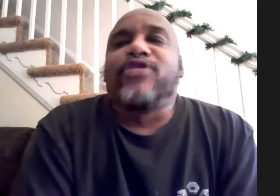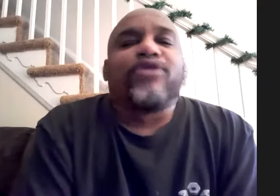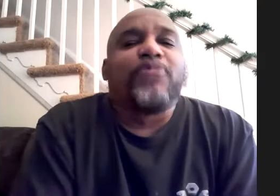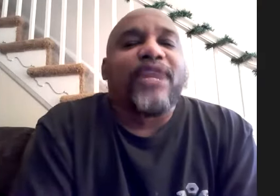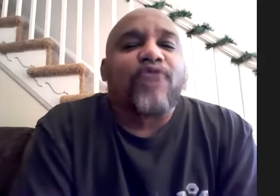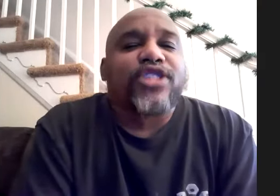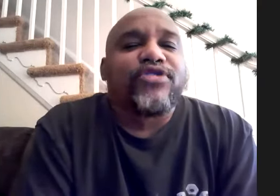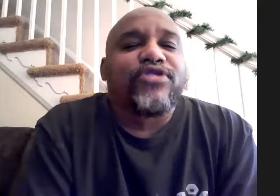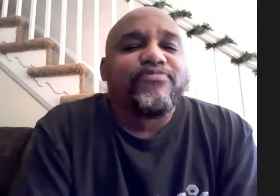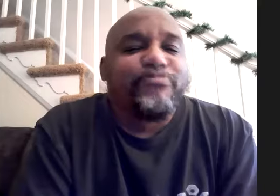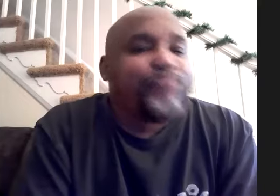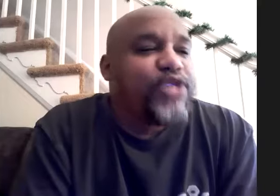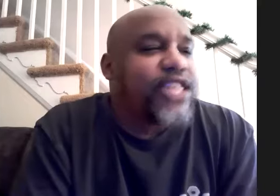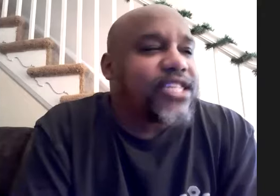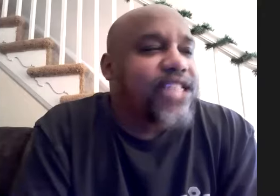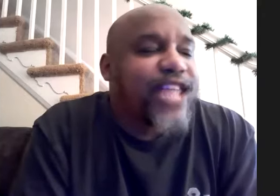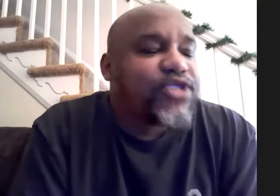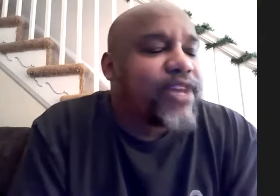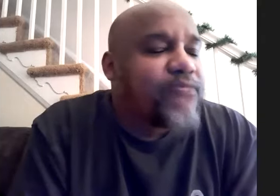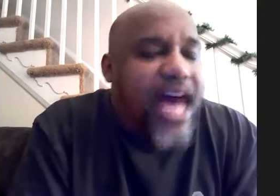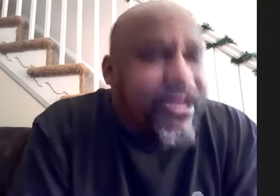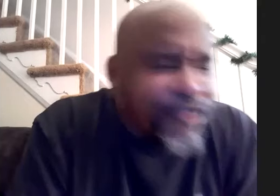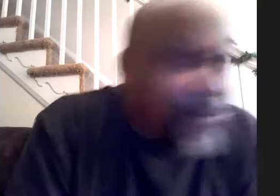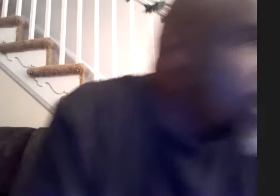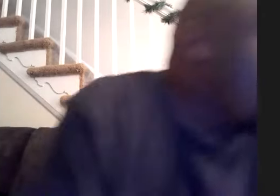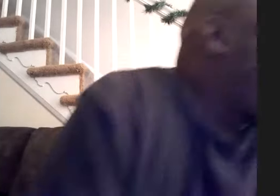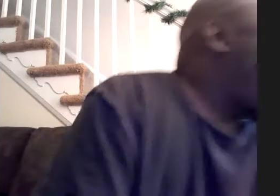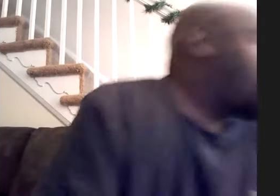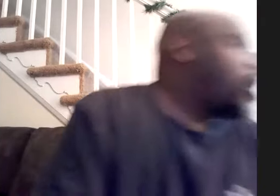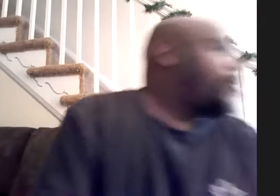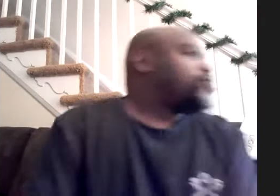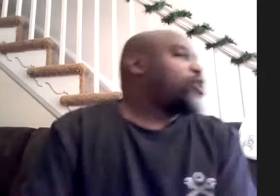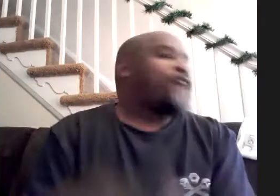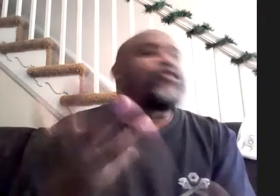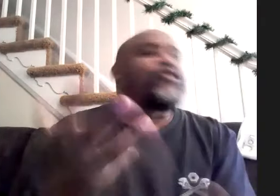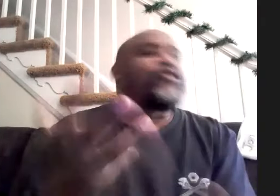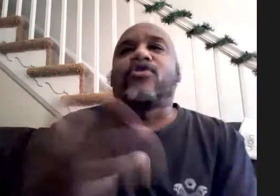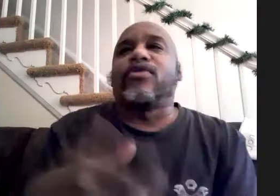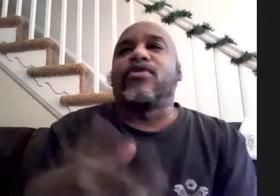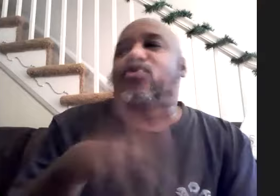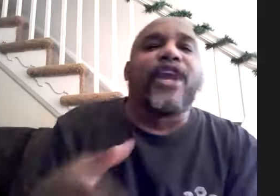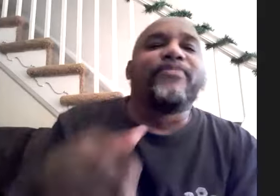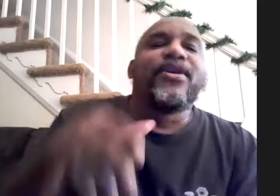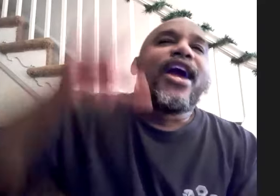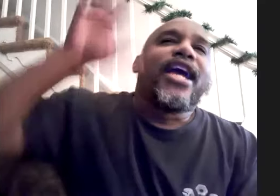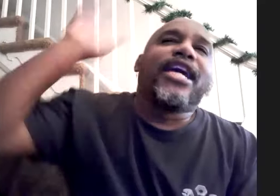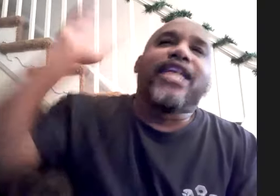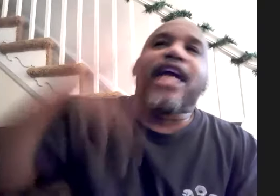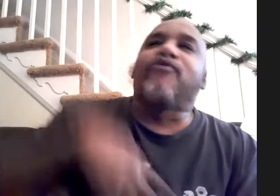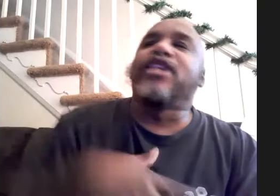know i was being russell and basically answering a lot of them and um so after you know the questions were done he i